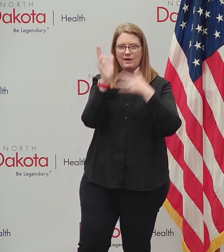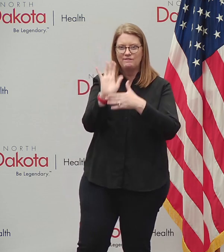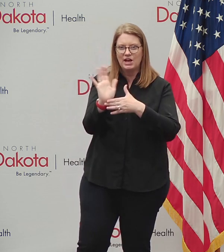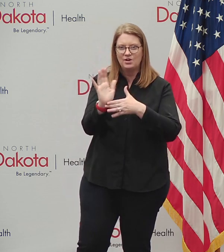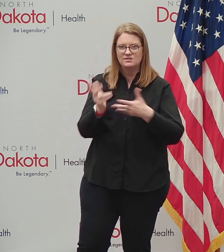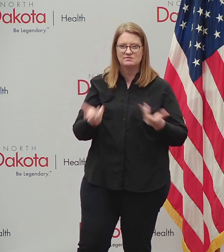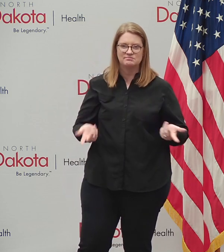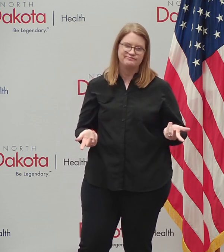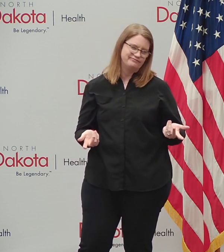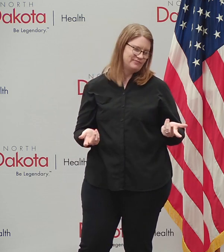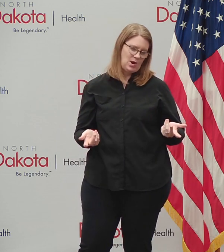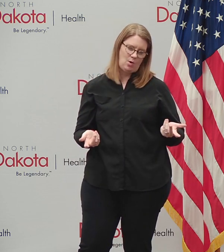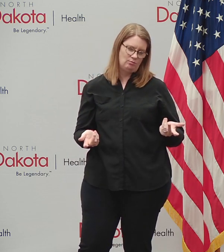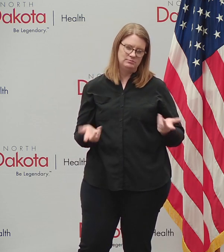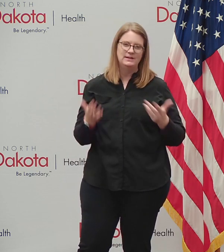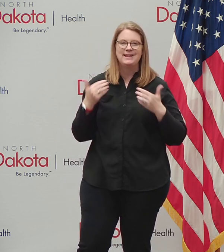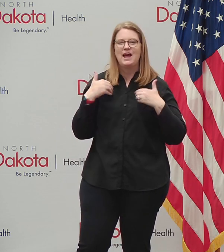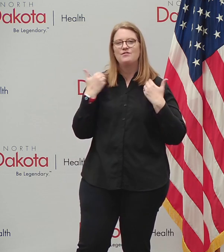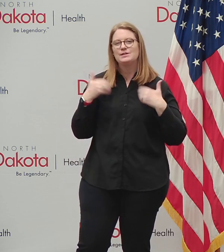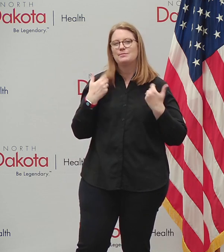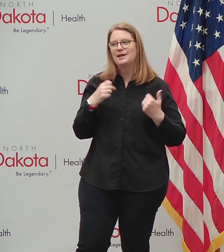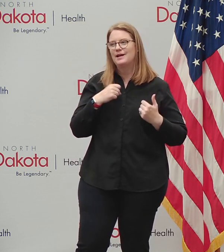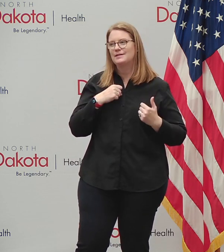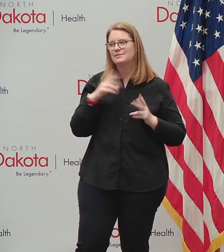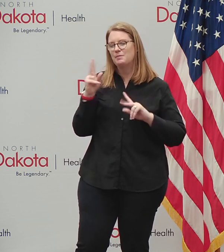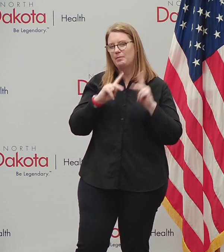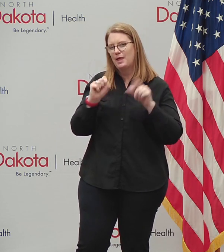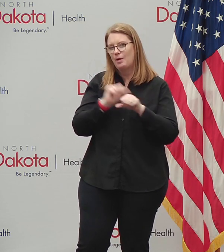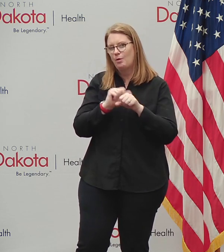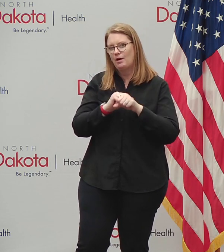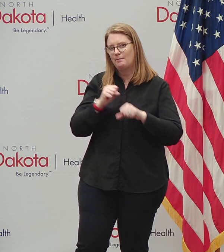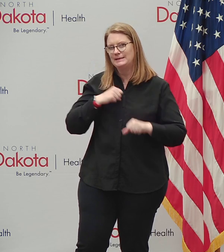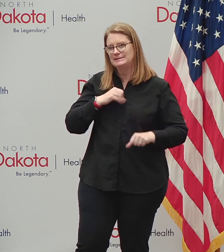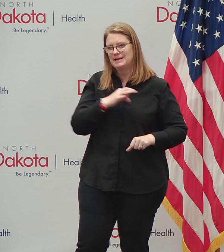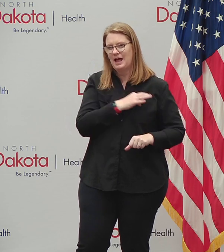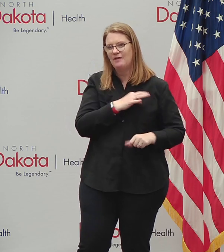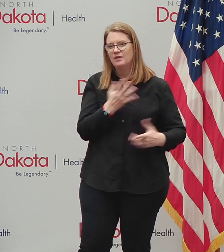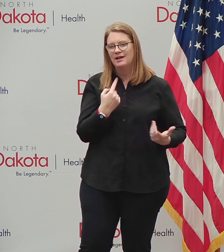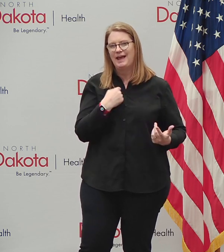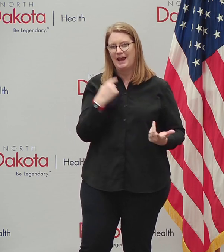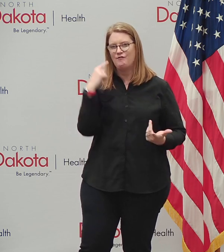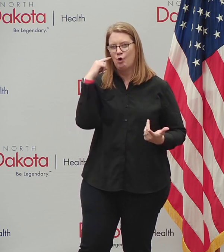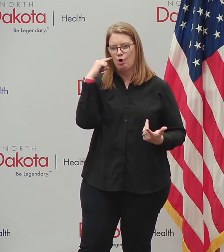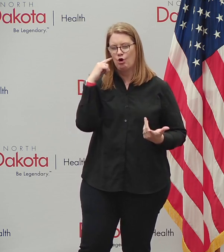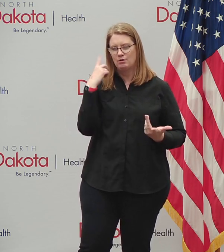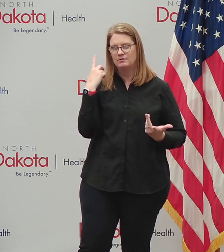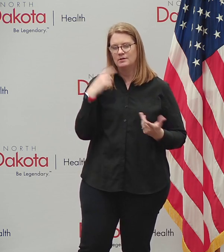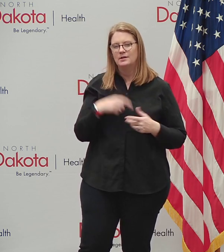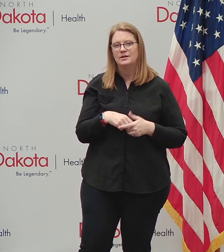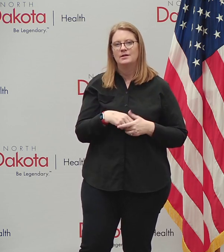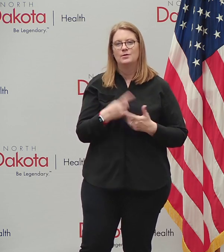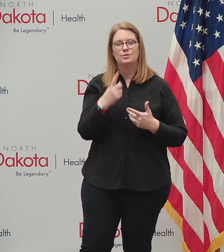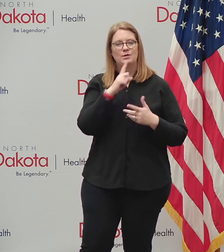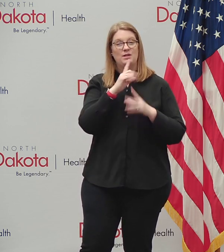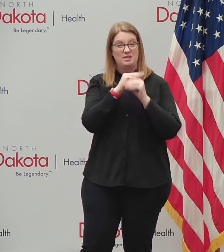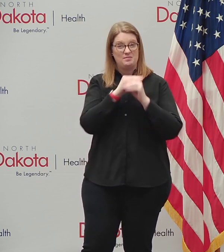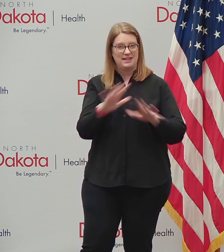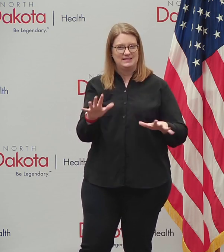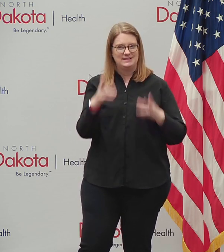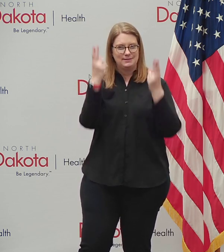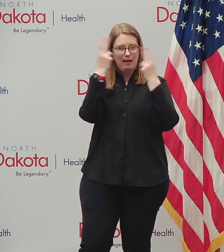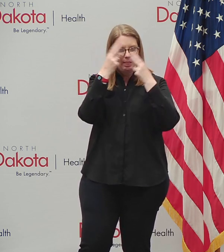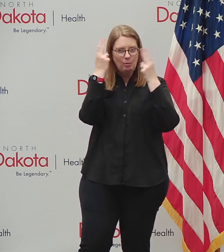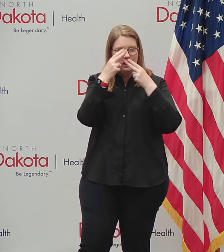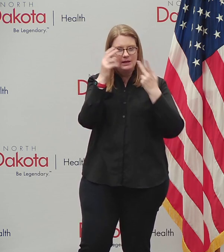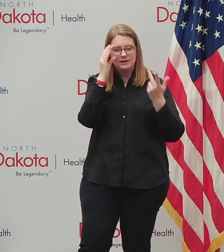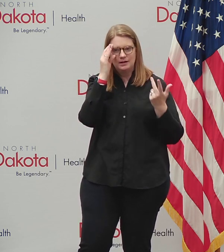got some young staffers. I've heard about them, uh, and, uh, and hopefully, uh, you know, one of the blessings of Halloween is that hopefully,